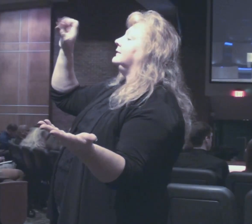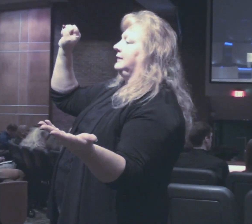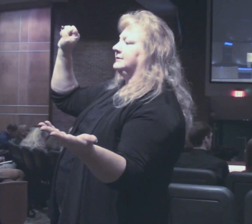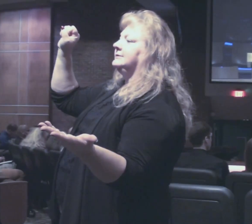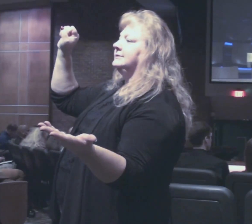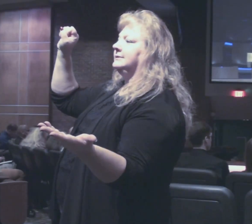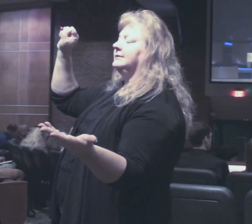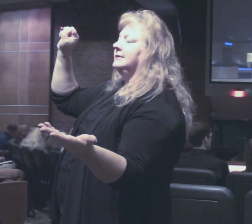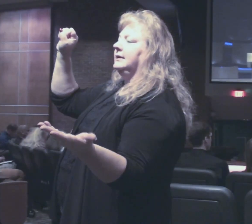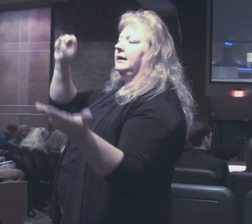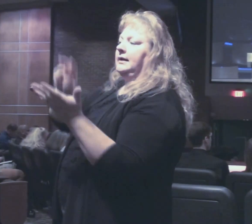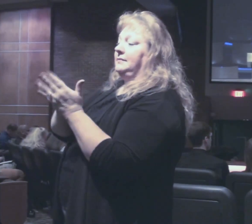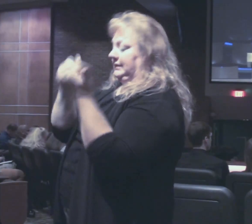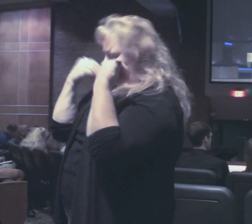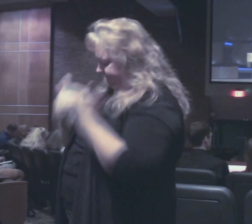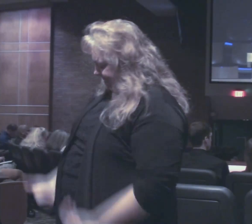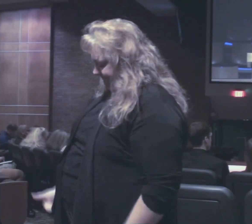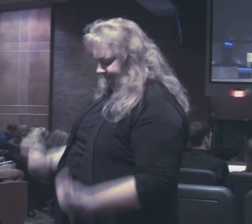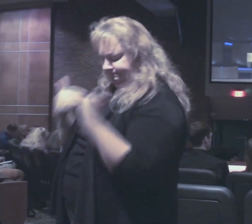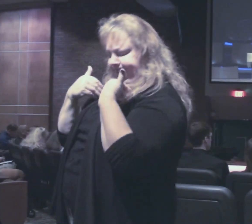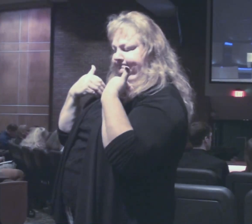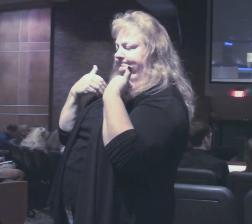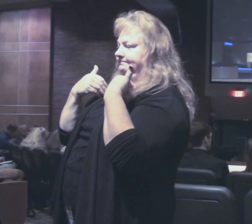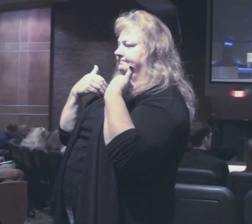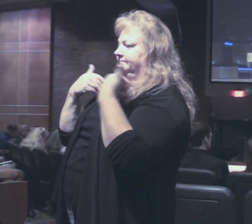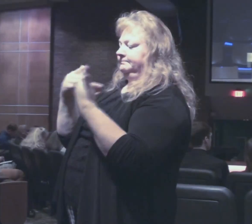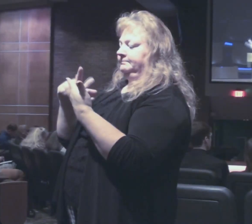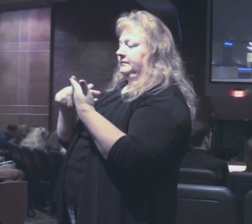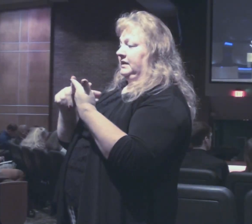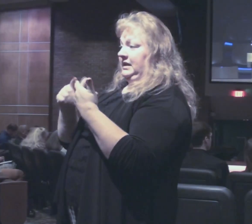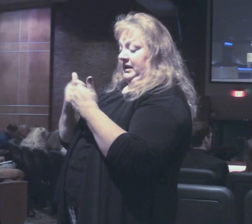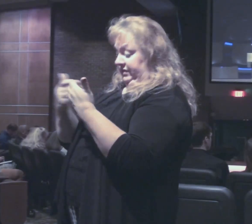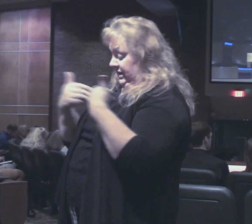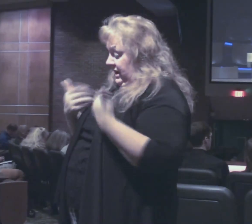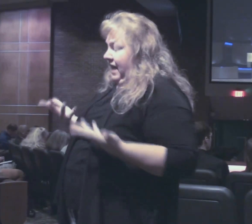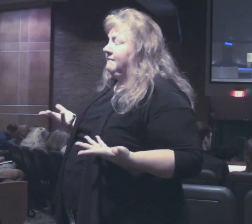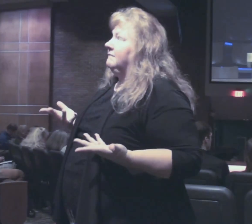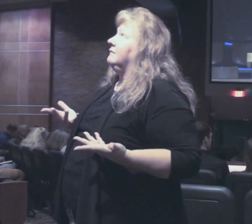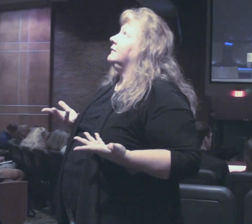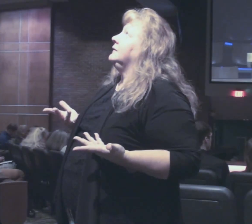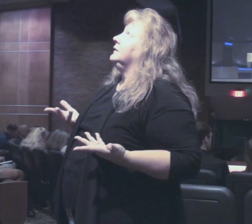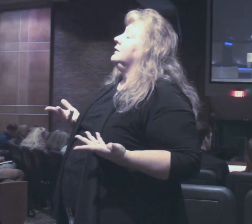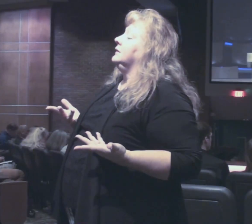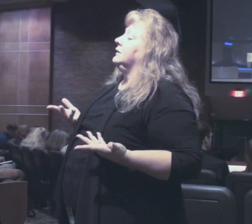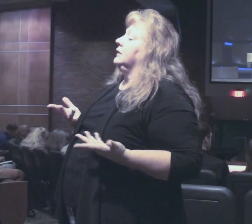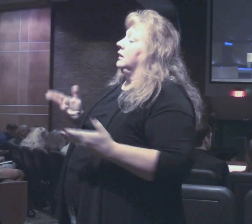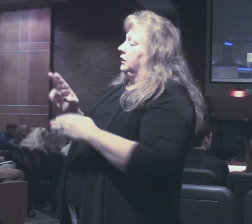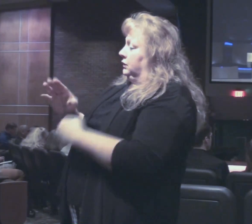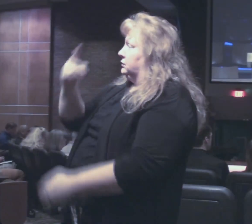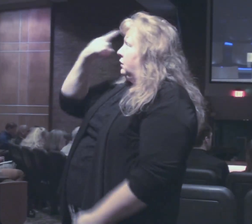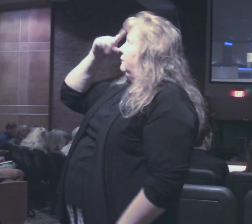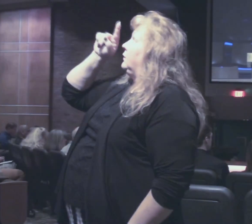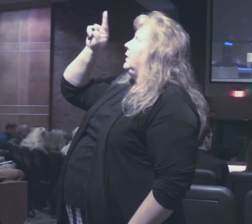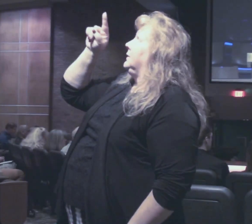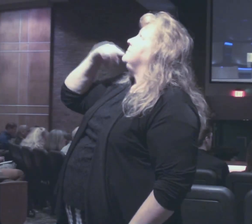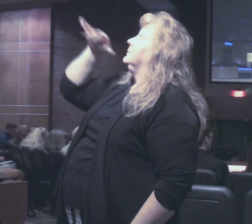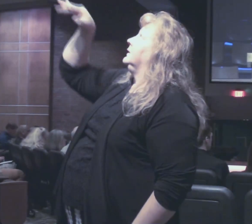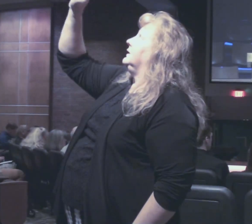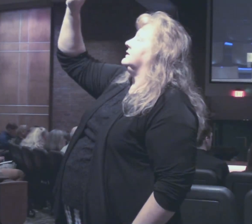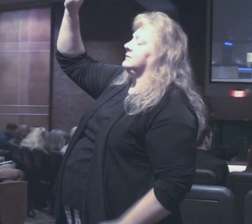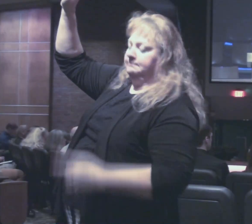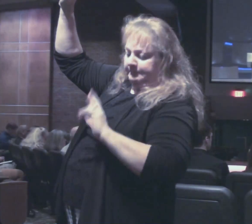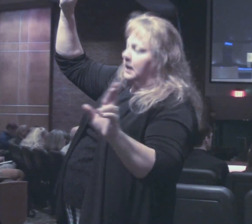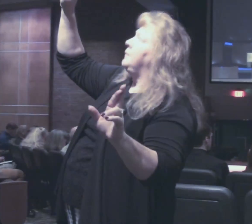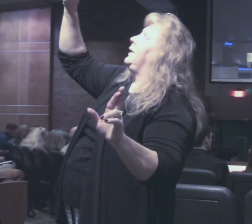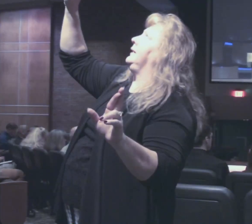and that means all that I am all that I have is to be used for him and I am